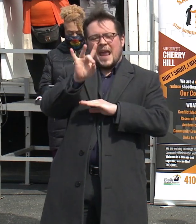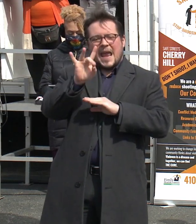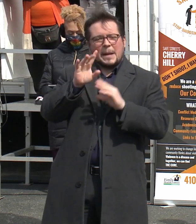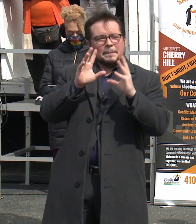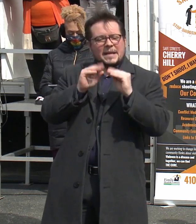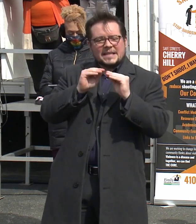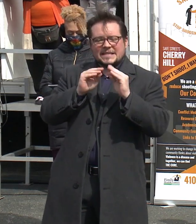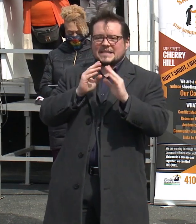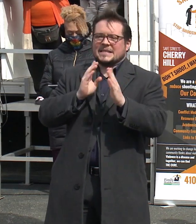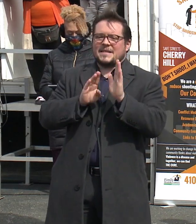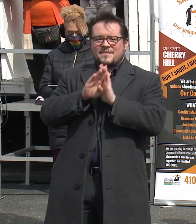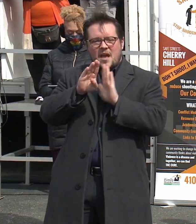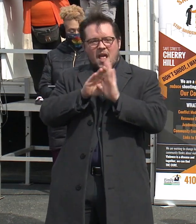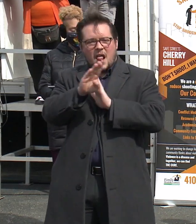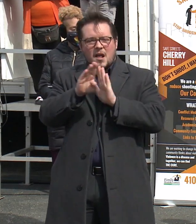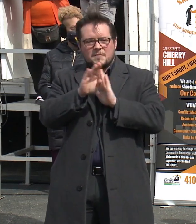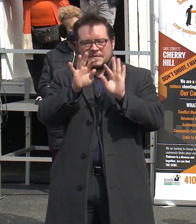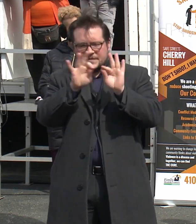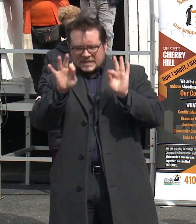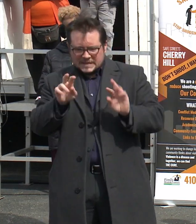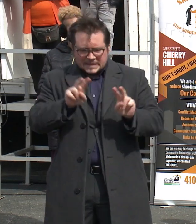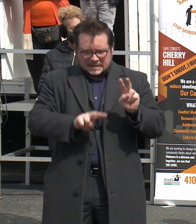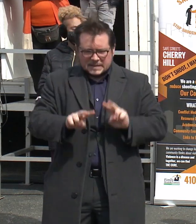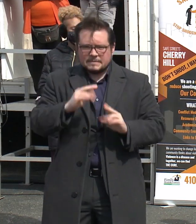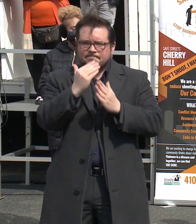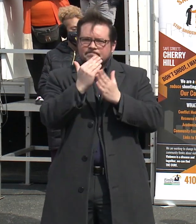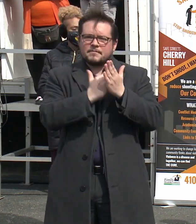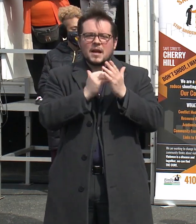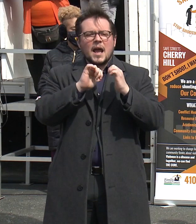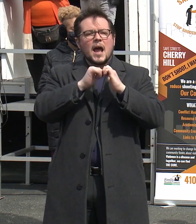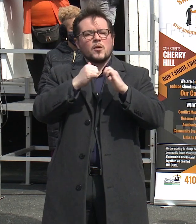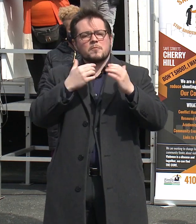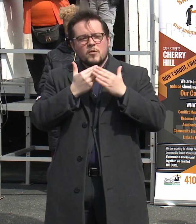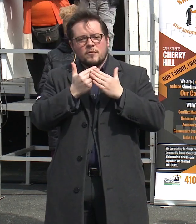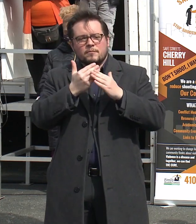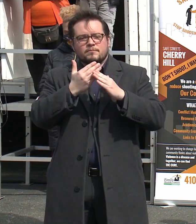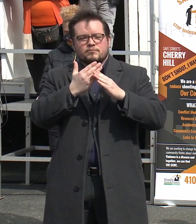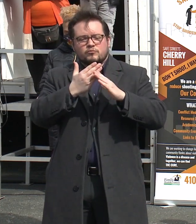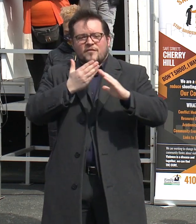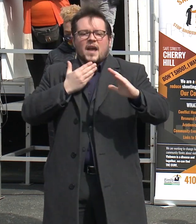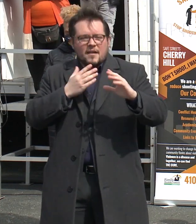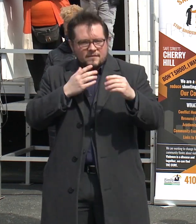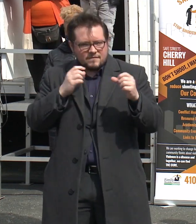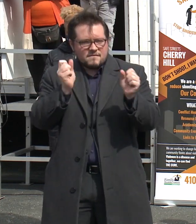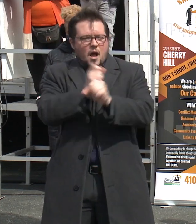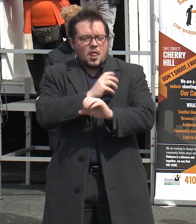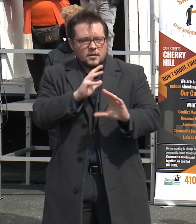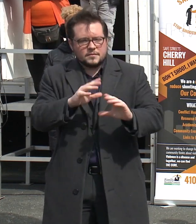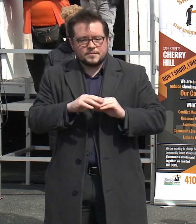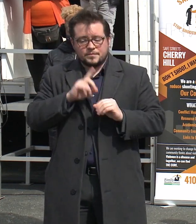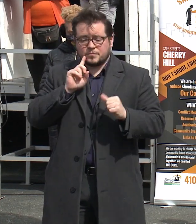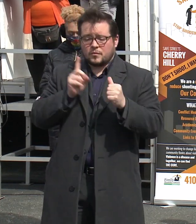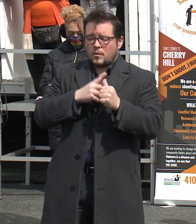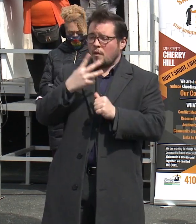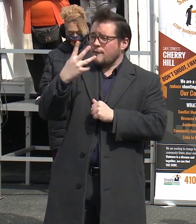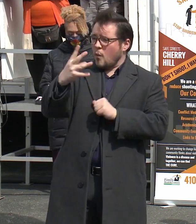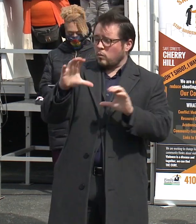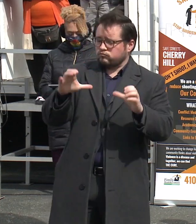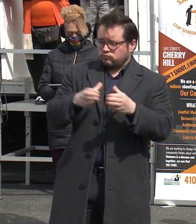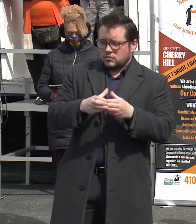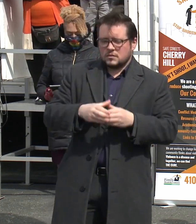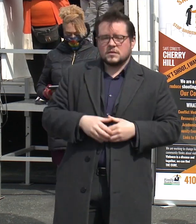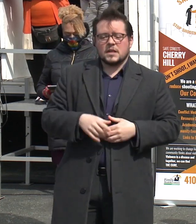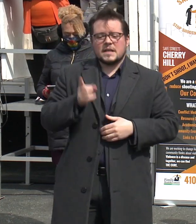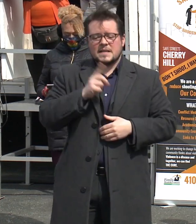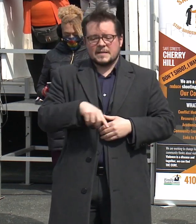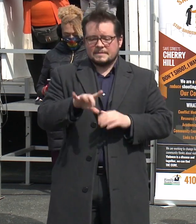framework using a results-based accountability approach. During the first four sessions, the task force selected